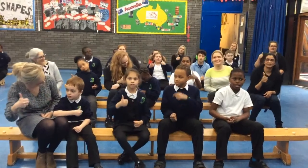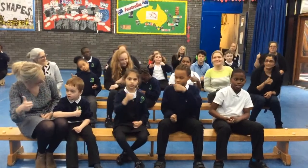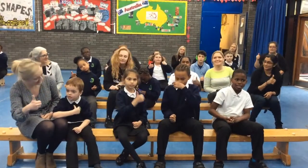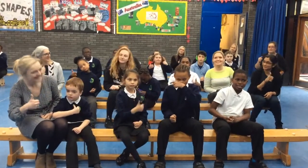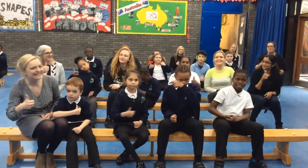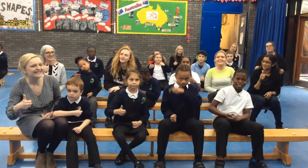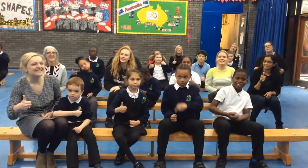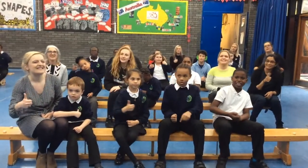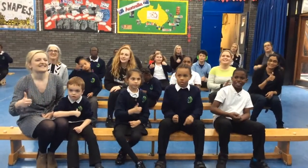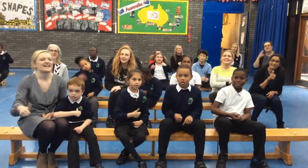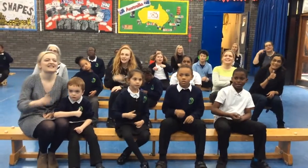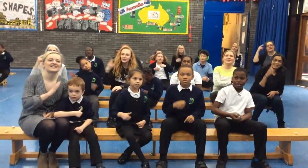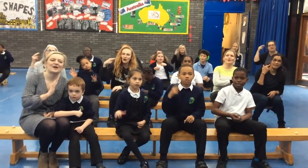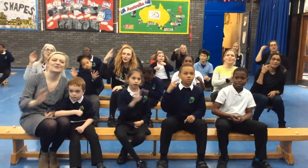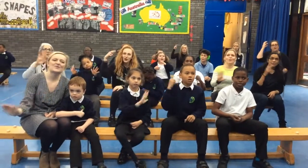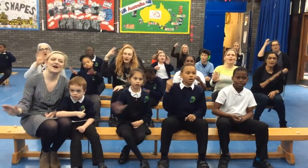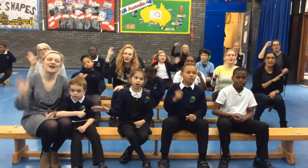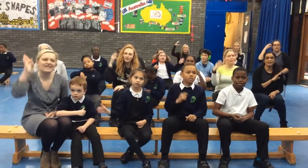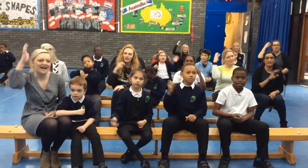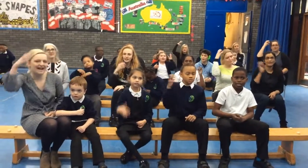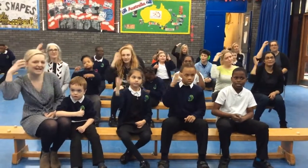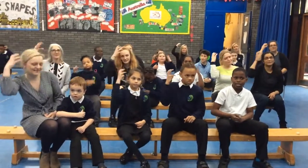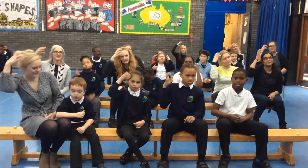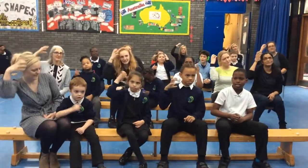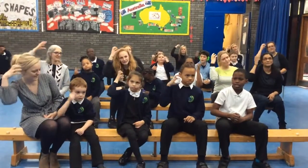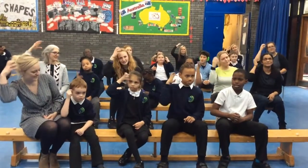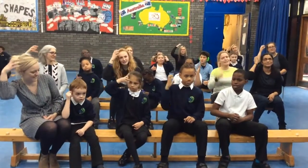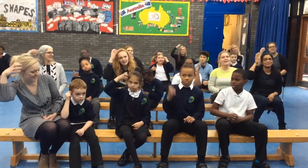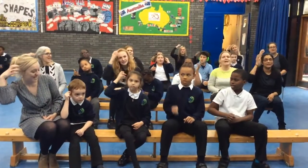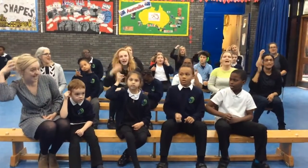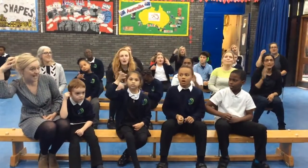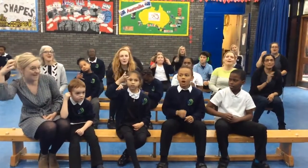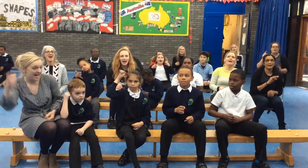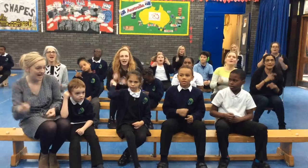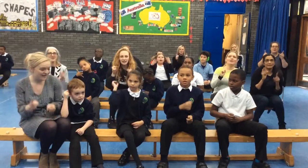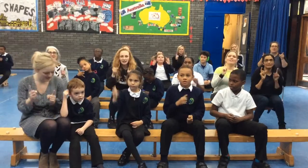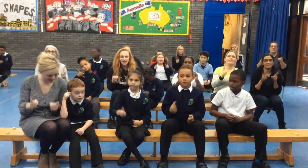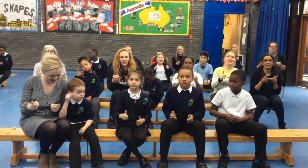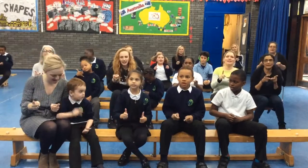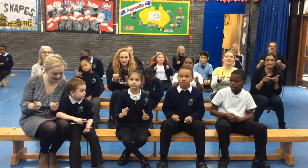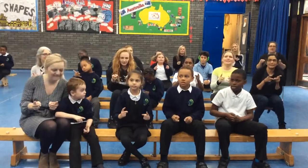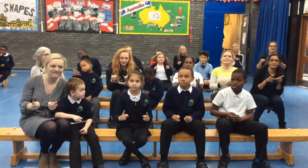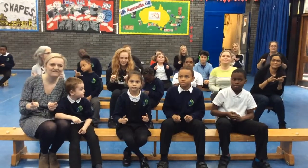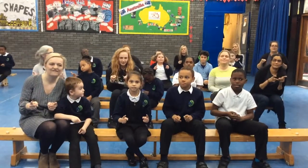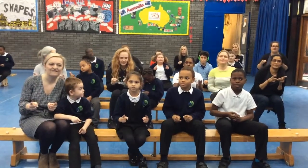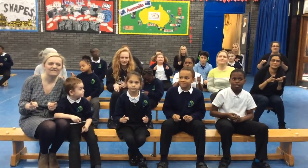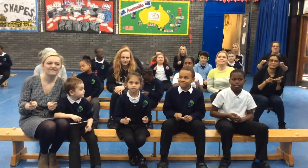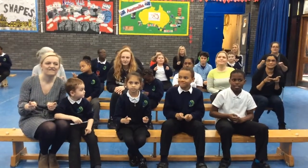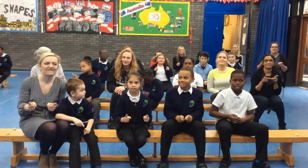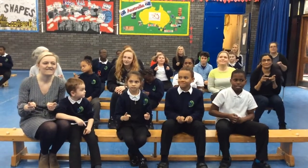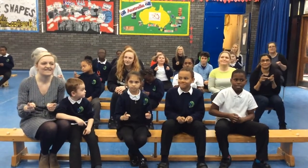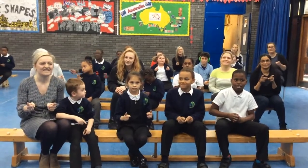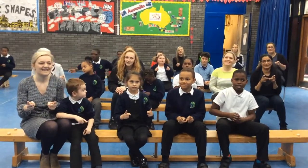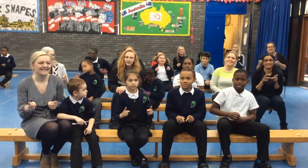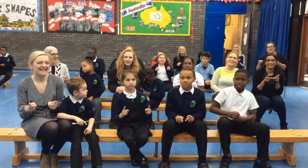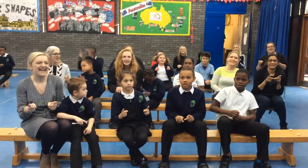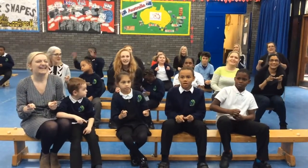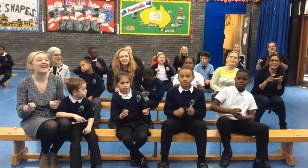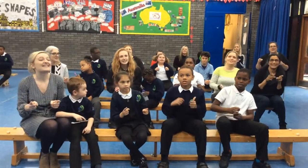Say don't worry about a thing Cause